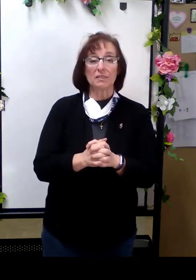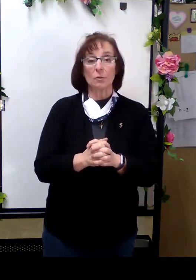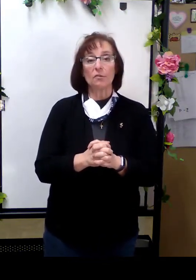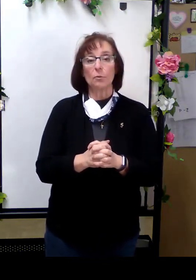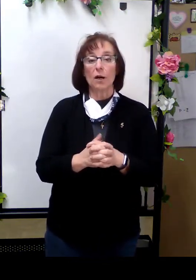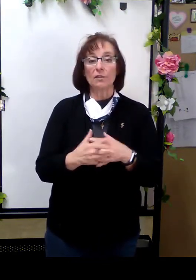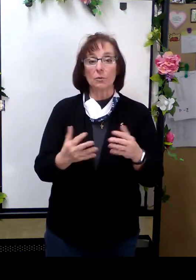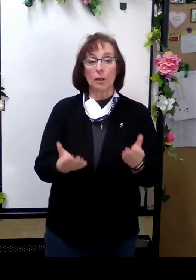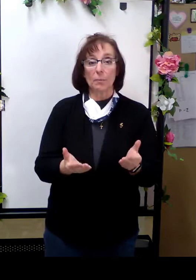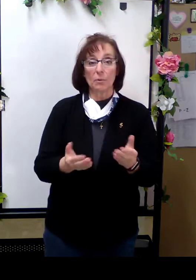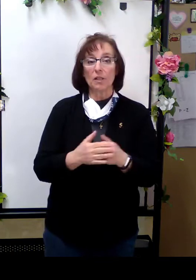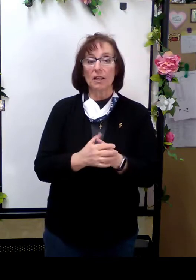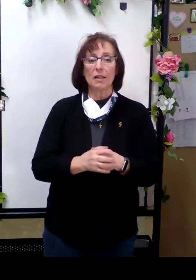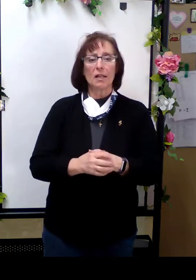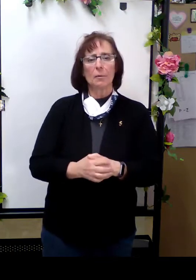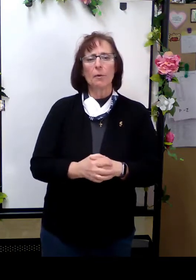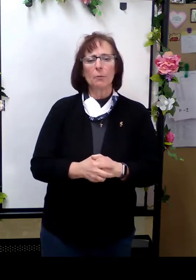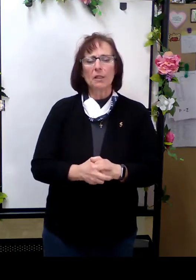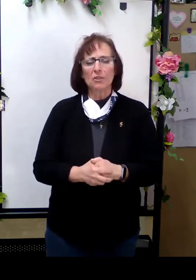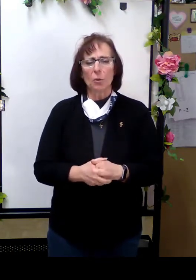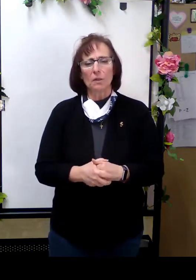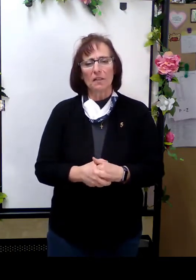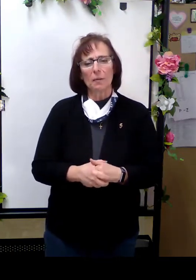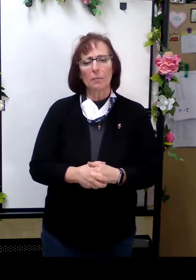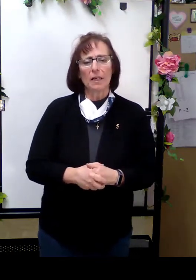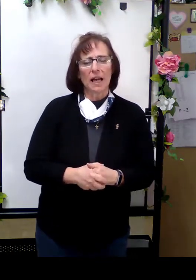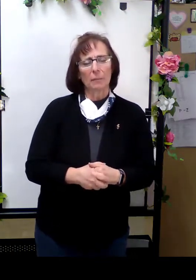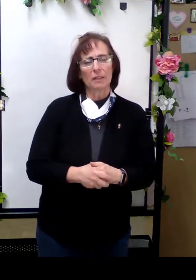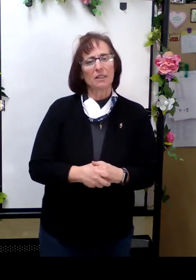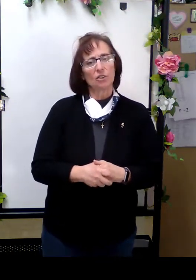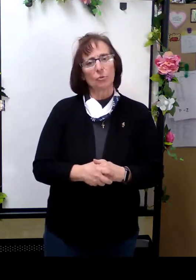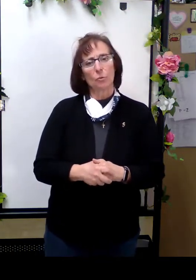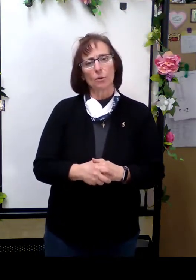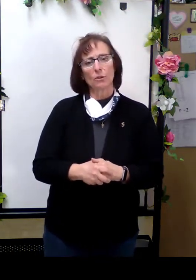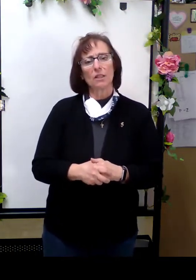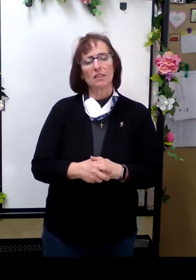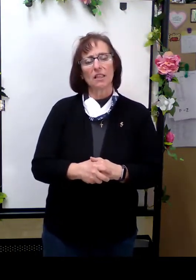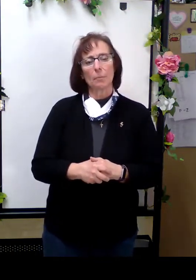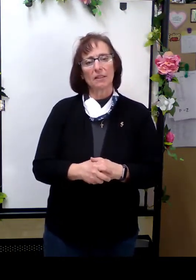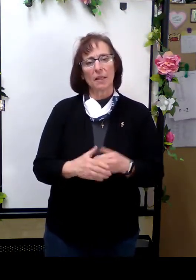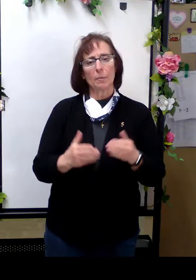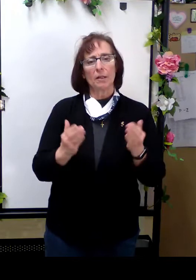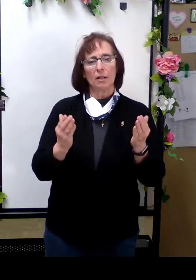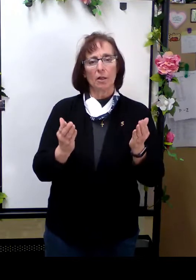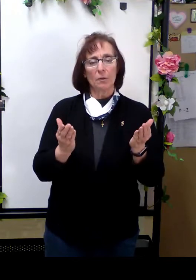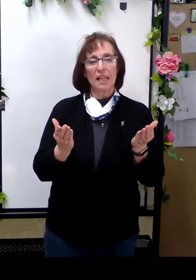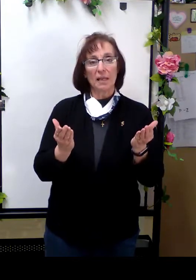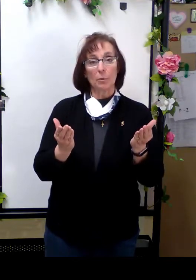so if you want to grab them you can but we really don't need them. I'm going to teach you the words step by step along with hand